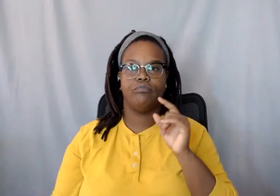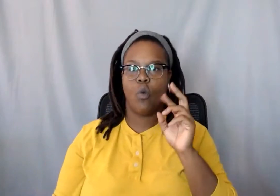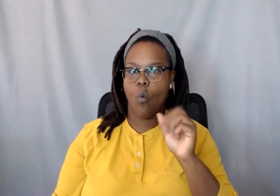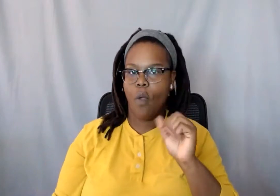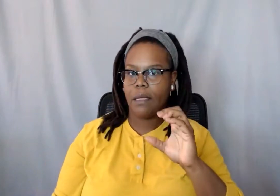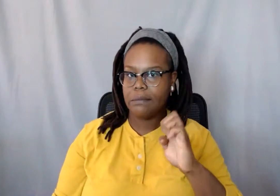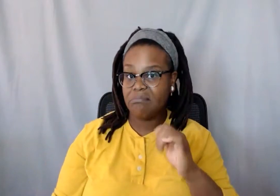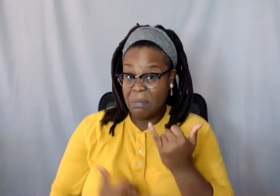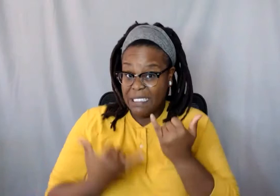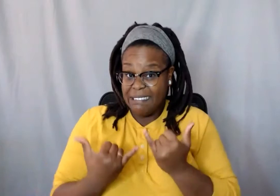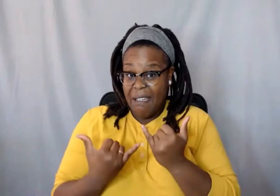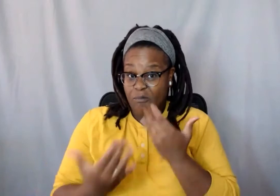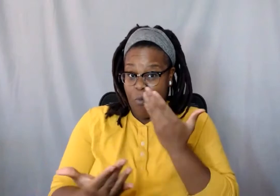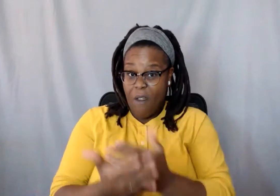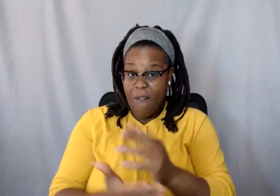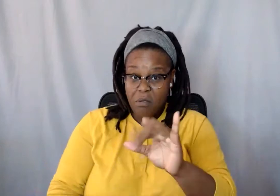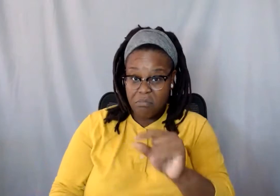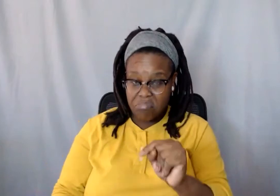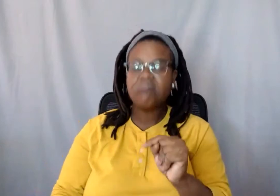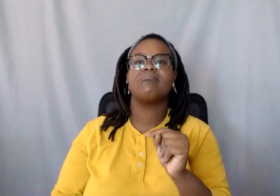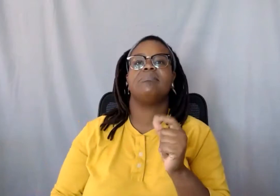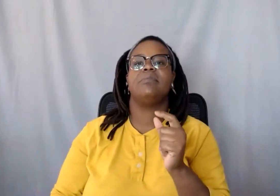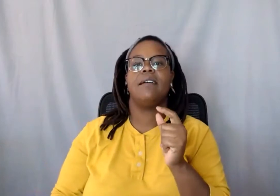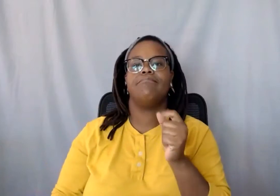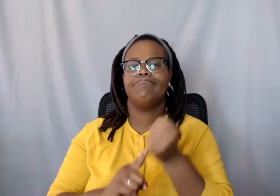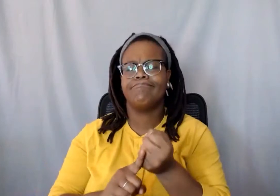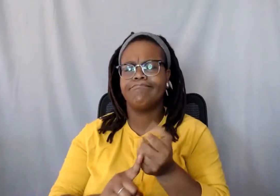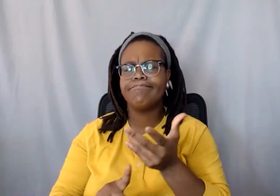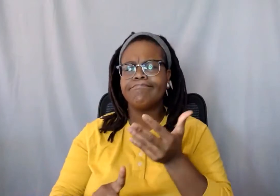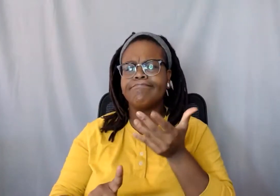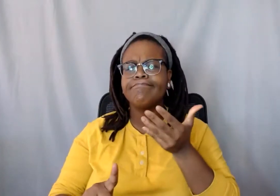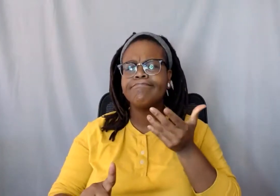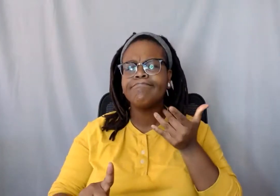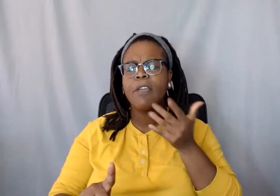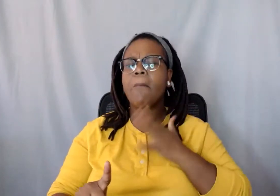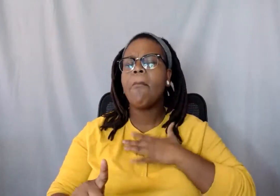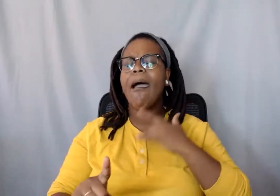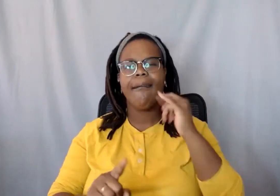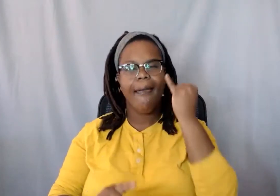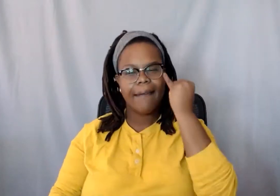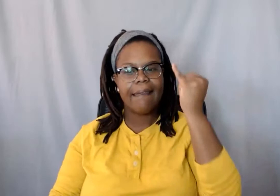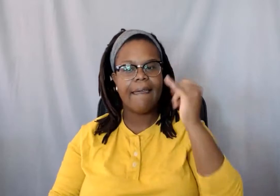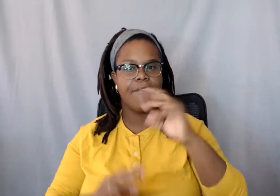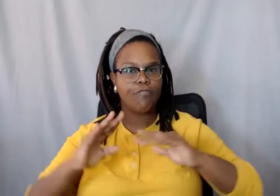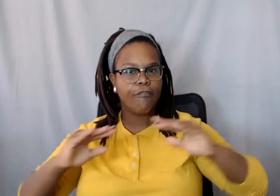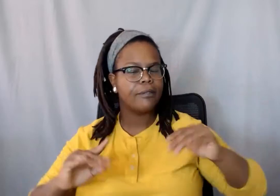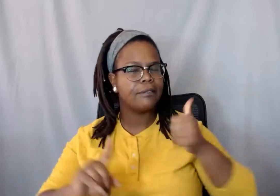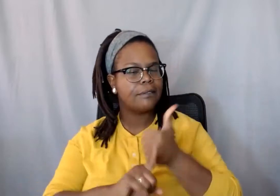come to IT and I've expanded on what I consider to be diversity and it's sort of, to me, a different